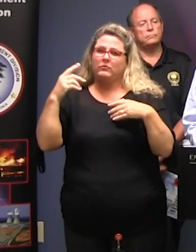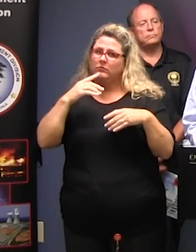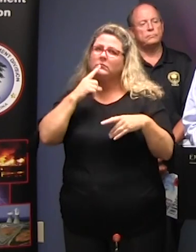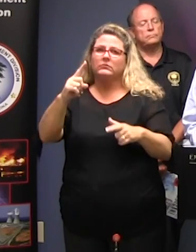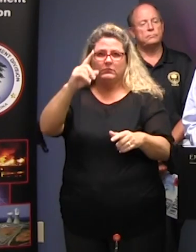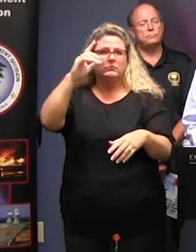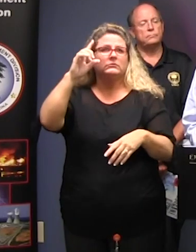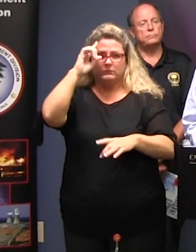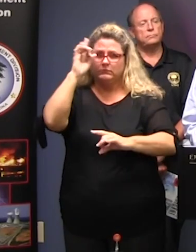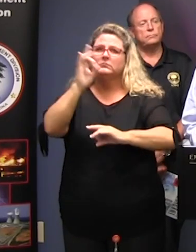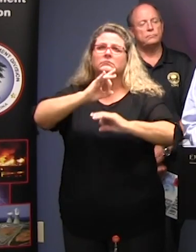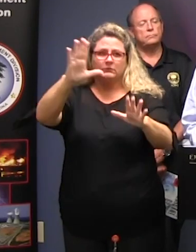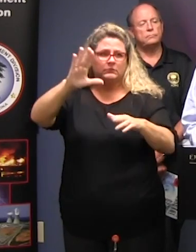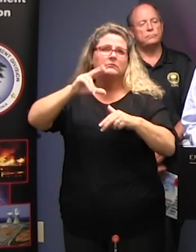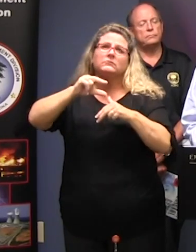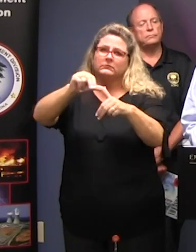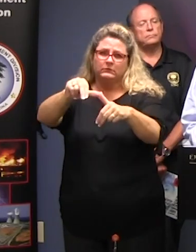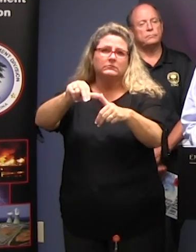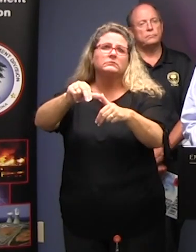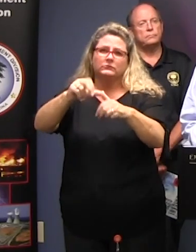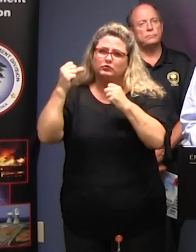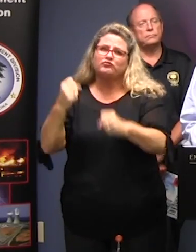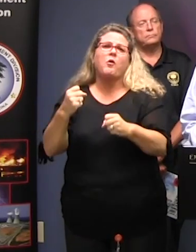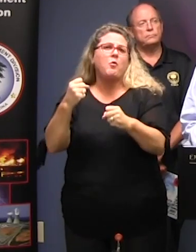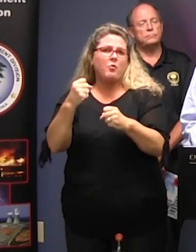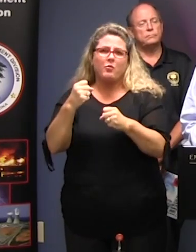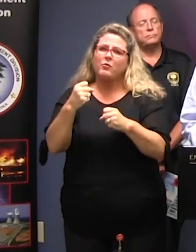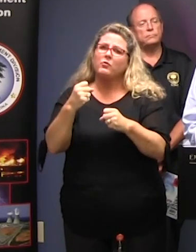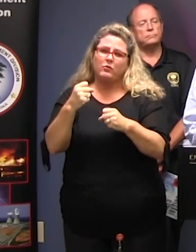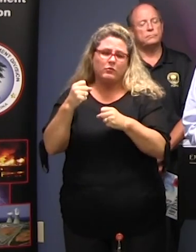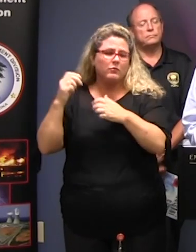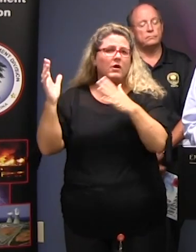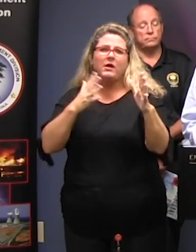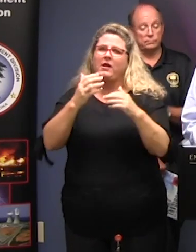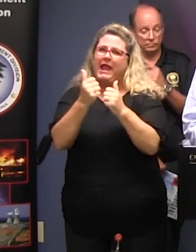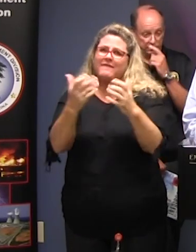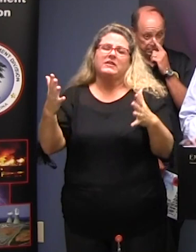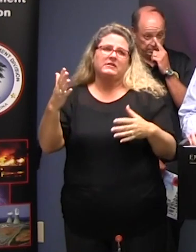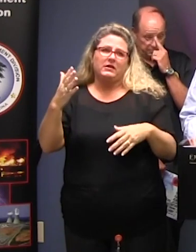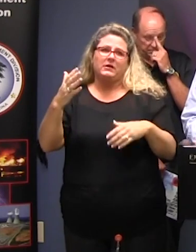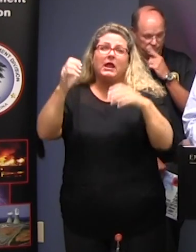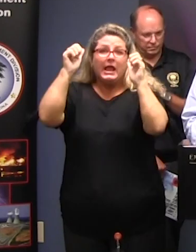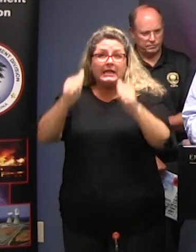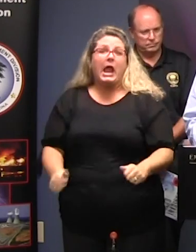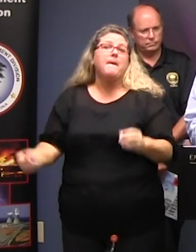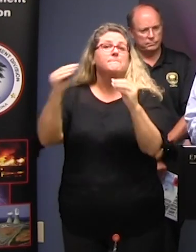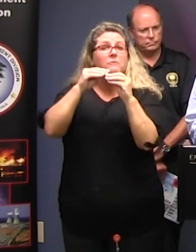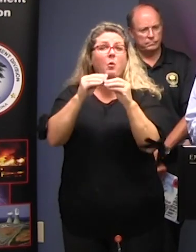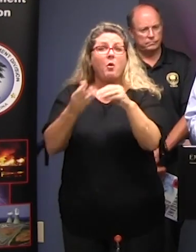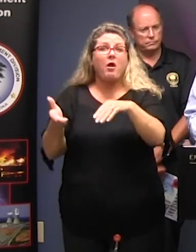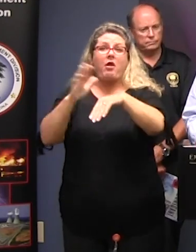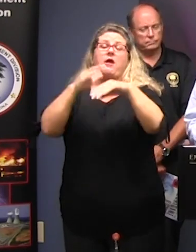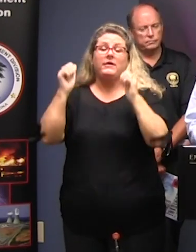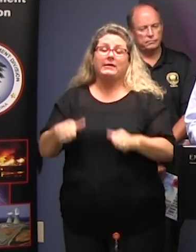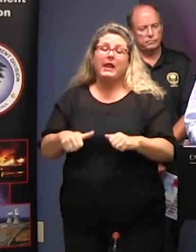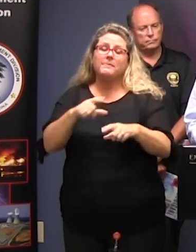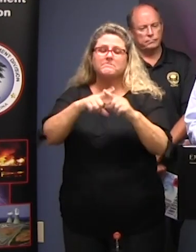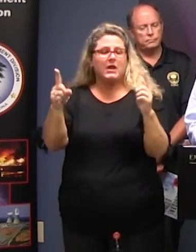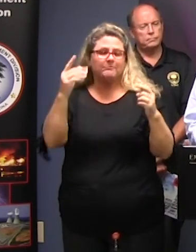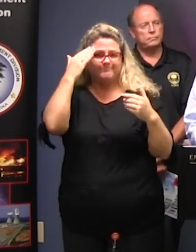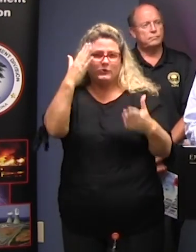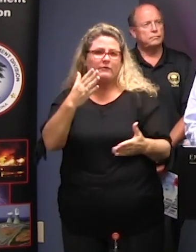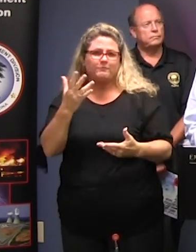been strong and it has the potential to get very strong so with that I have some people to